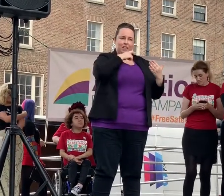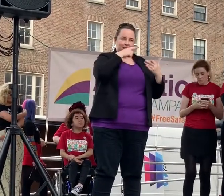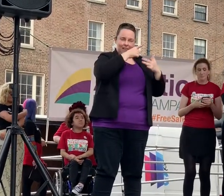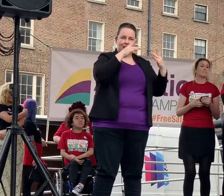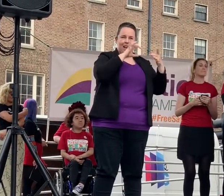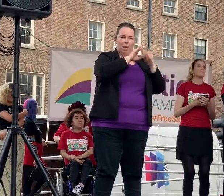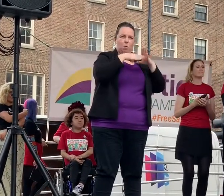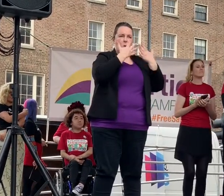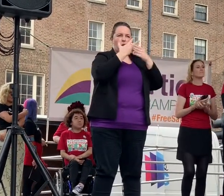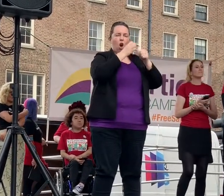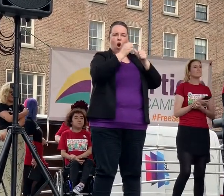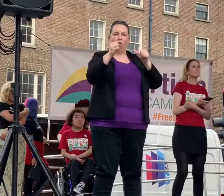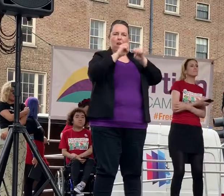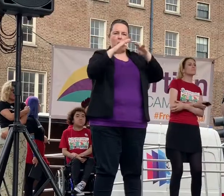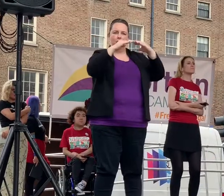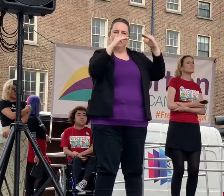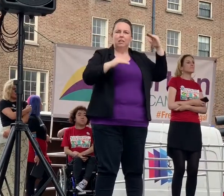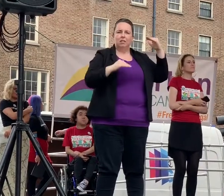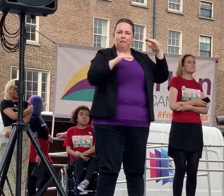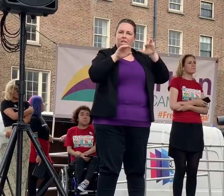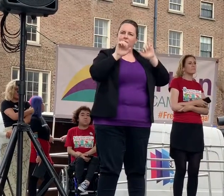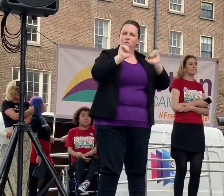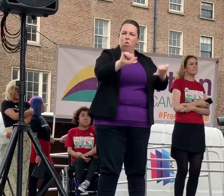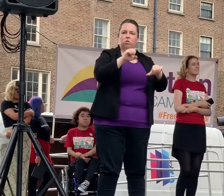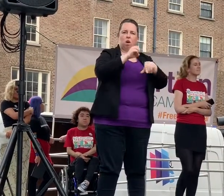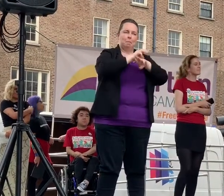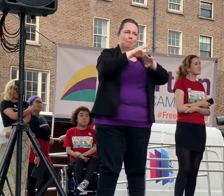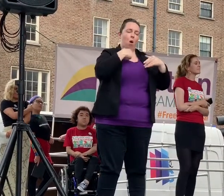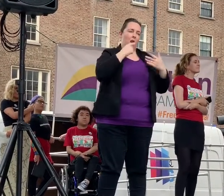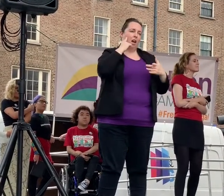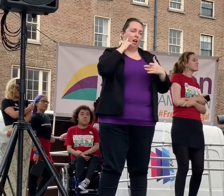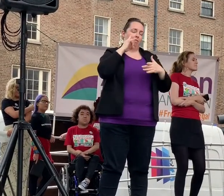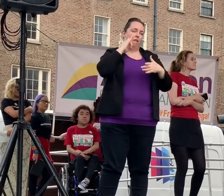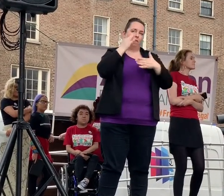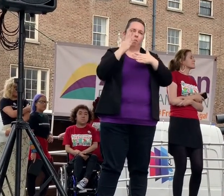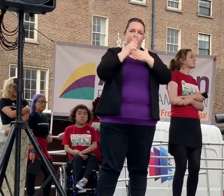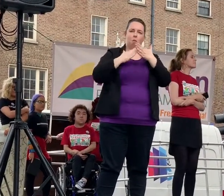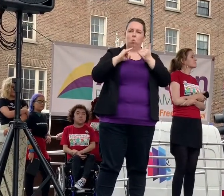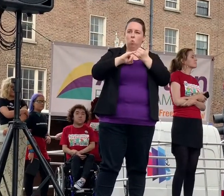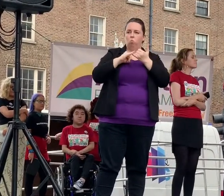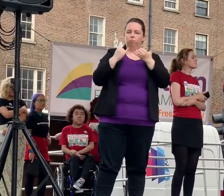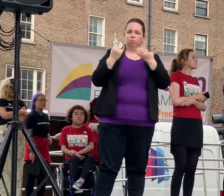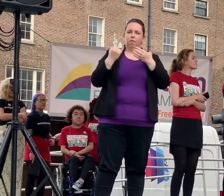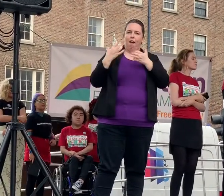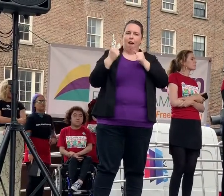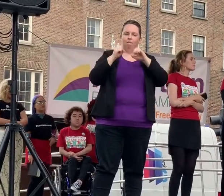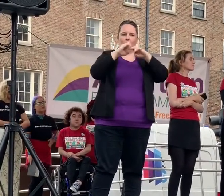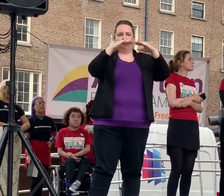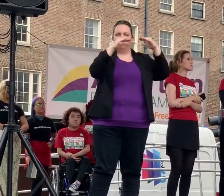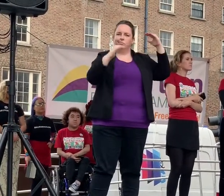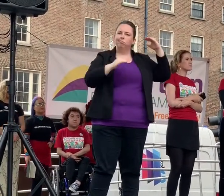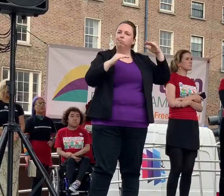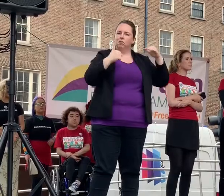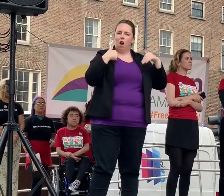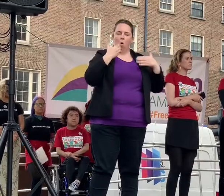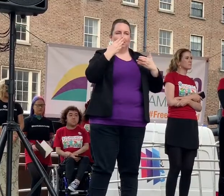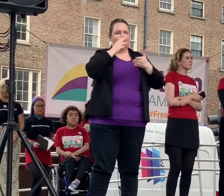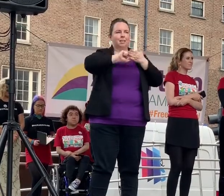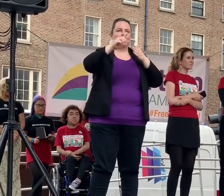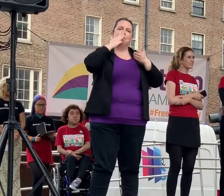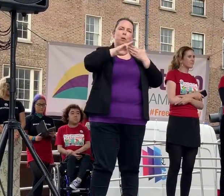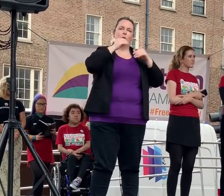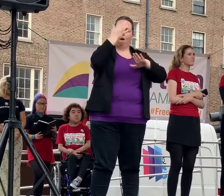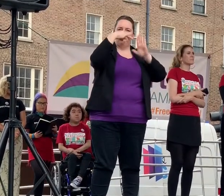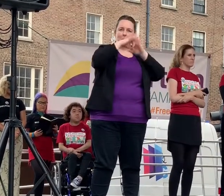that are forced upon people and we're about to hear from some of the people who face with them. So let us all send a message to the government.